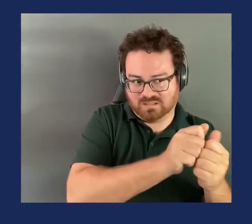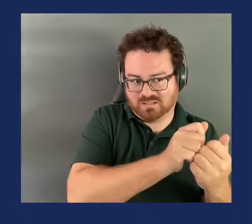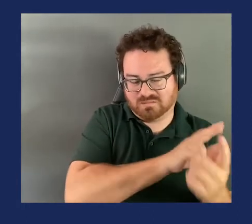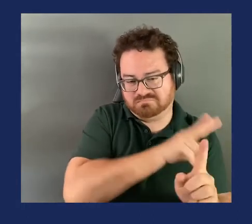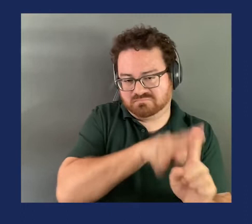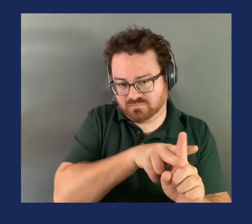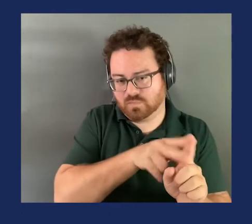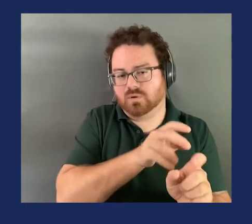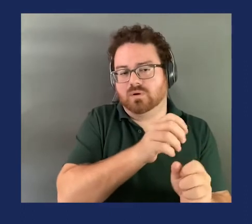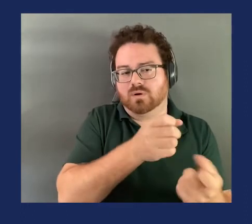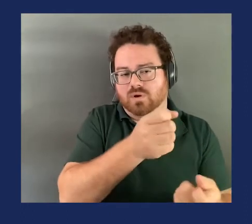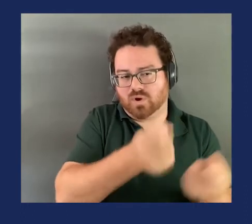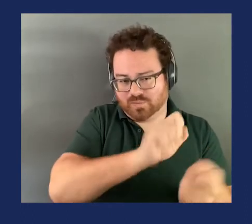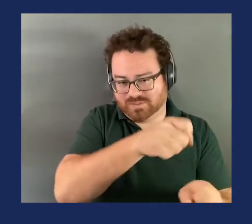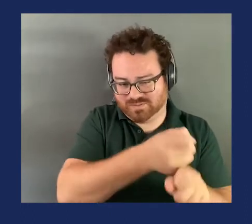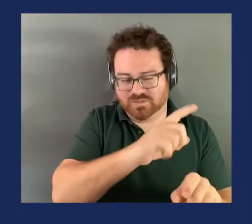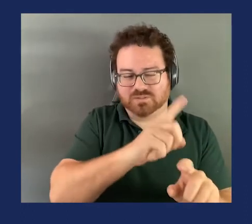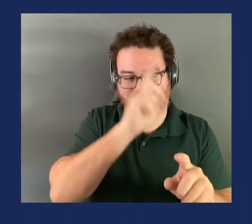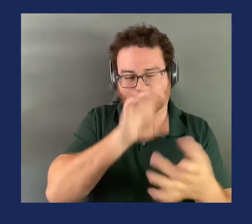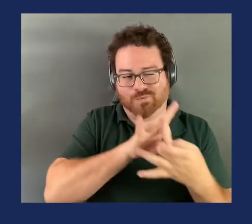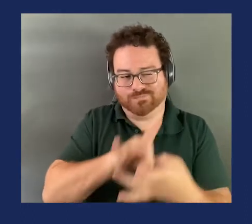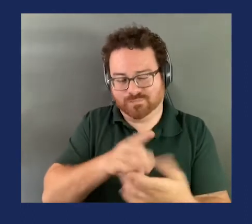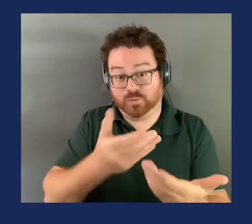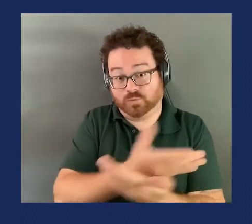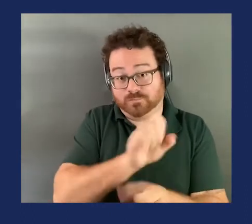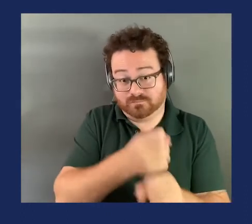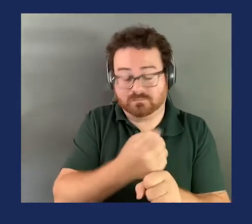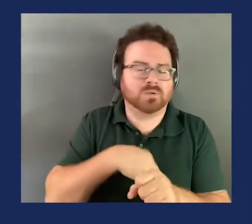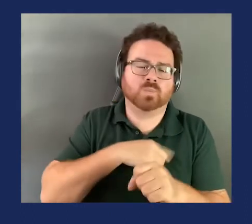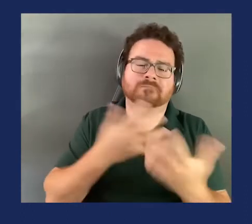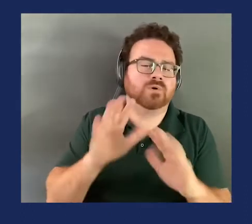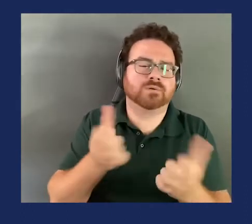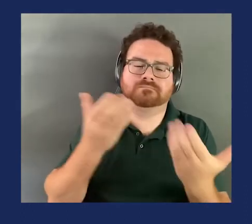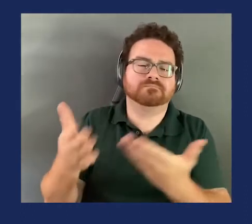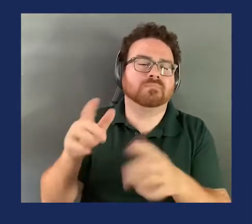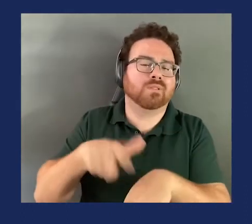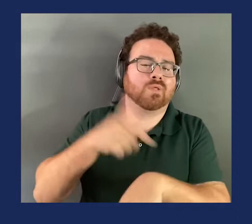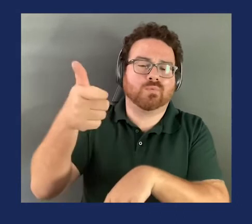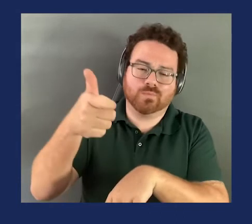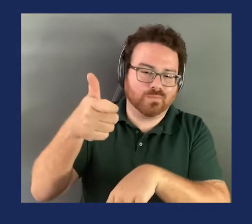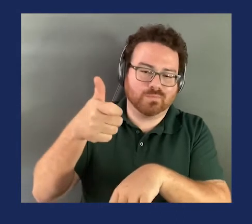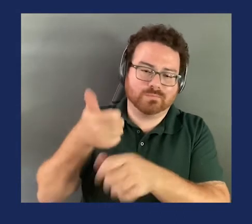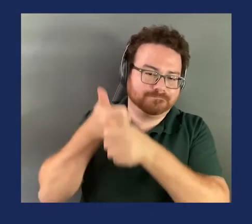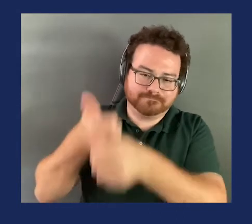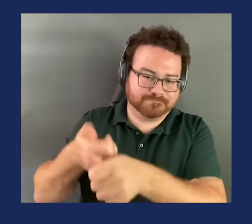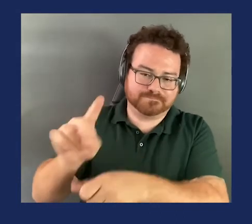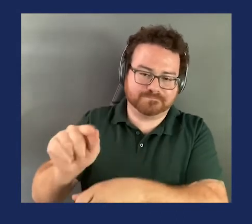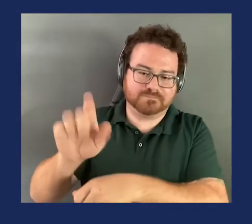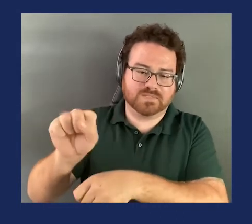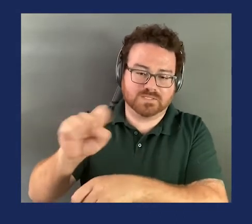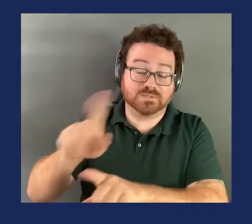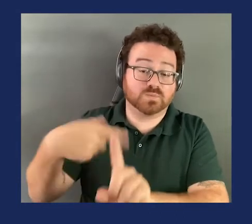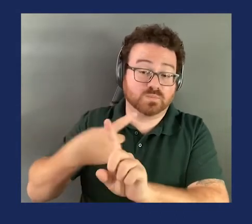new vehicles. And we've proposed longer compliance dates, for example, when we proposed a seatbelt rule for